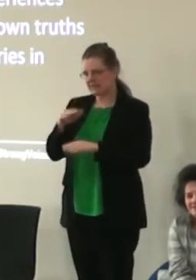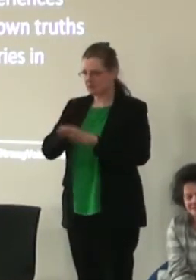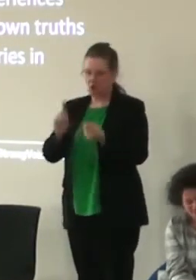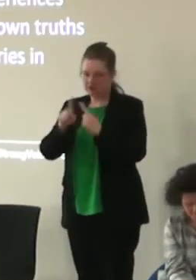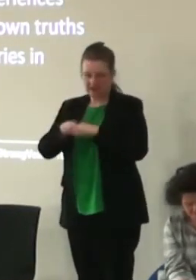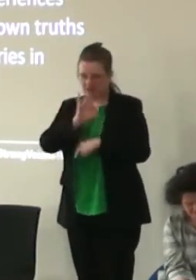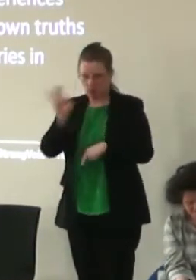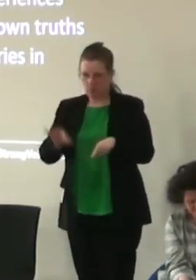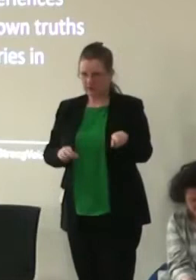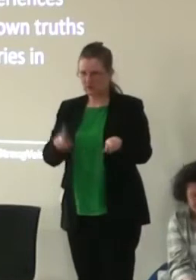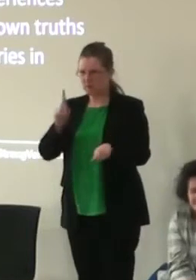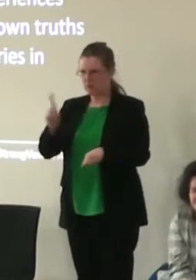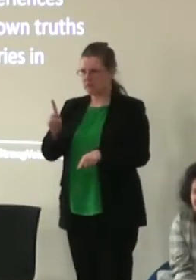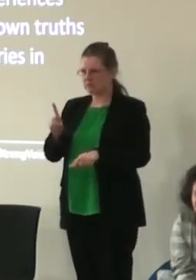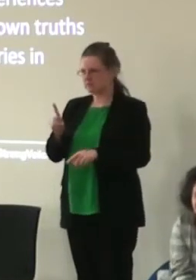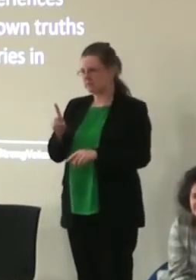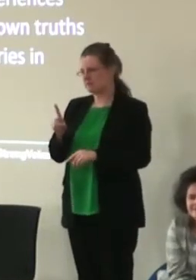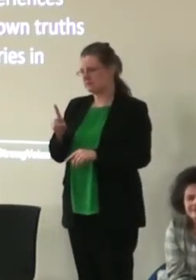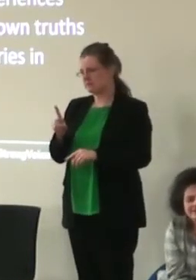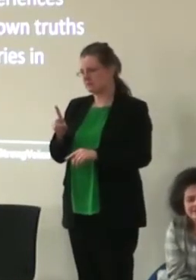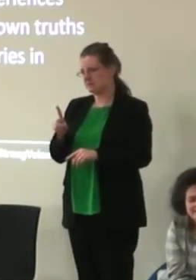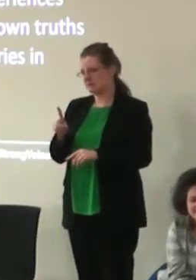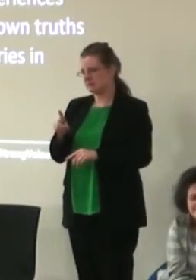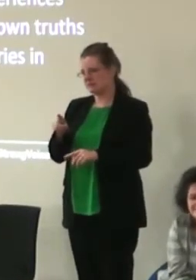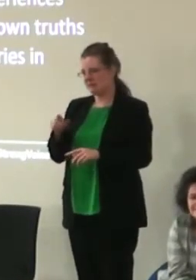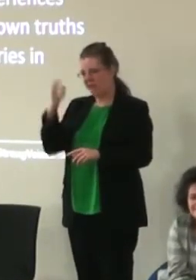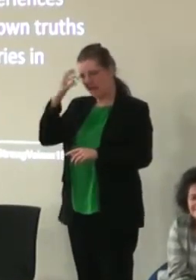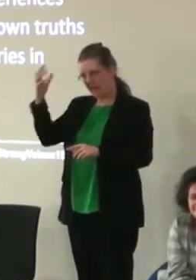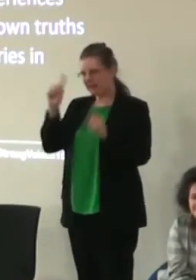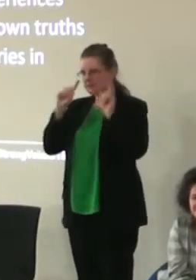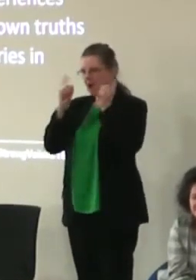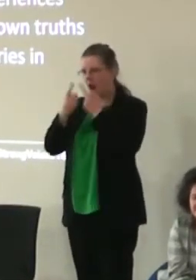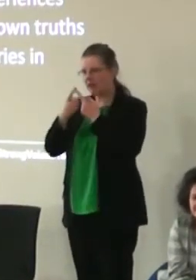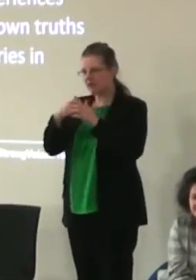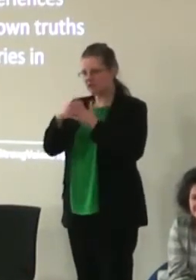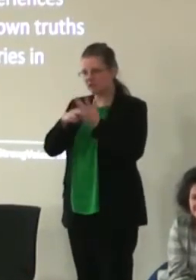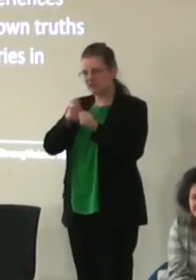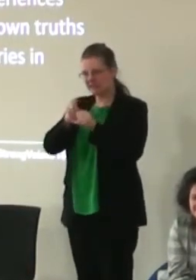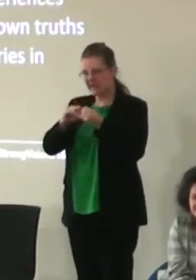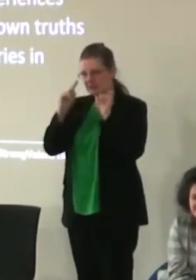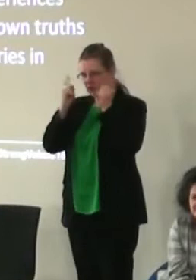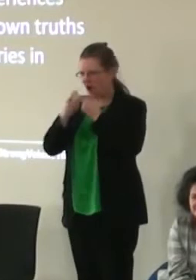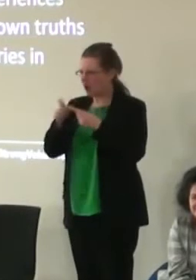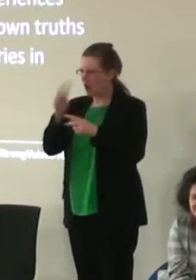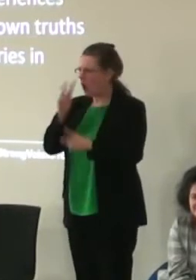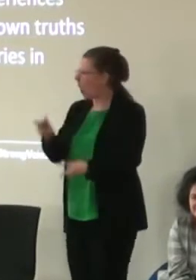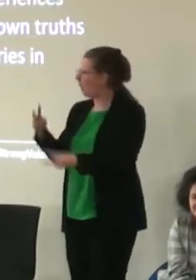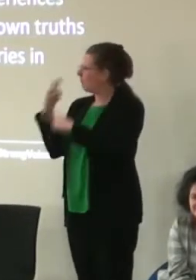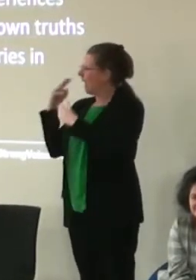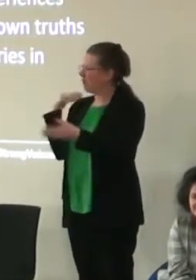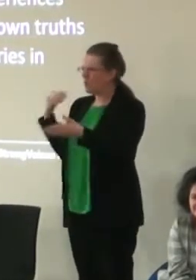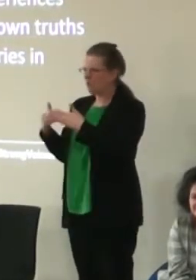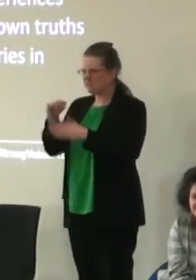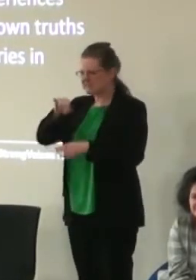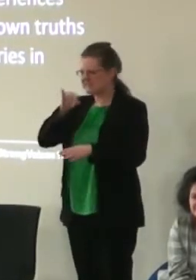answer to that question by any means. But that came out of King's College and it was looking back over, I think it was six years, it was looking